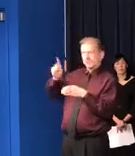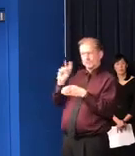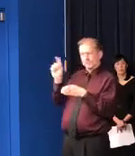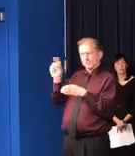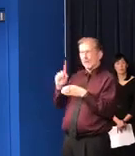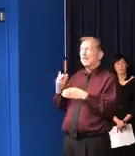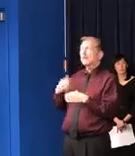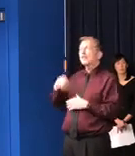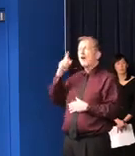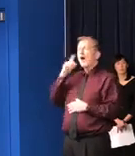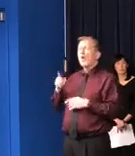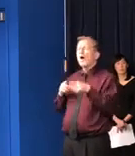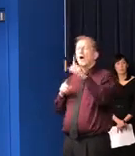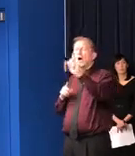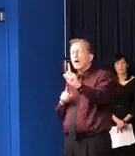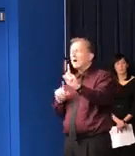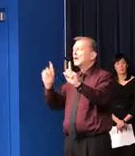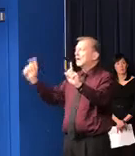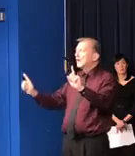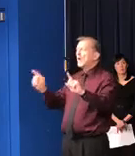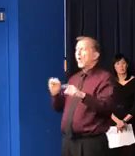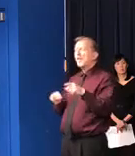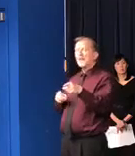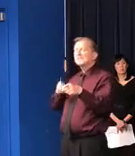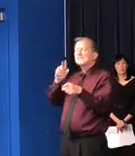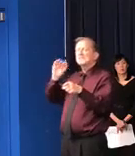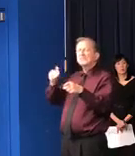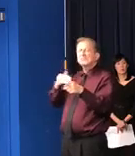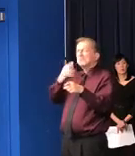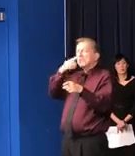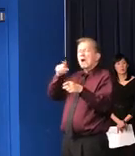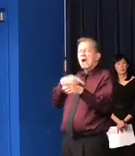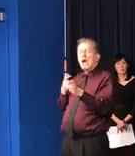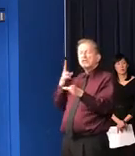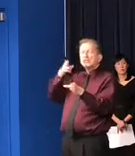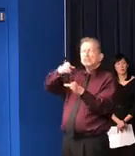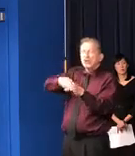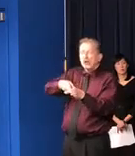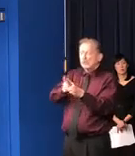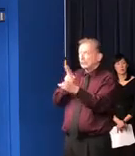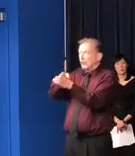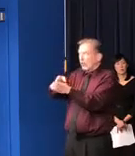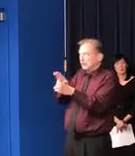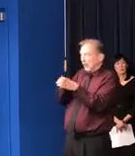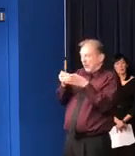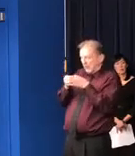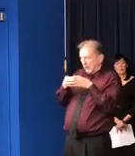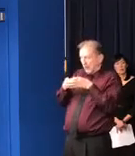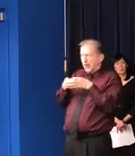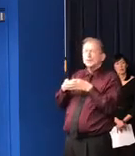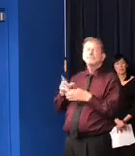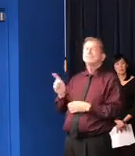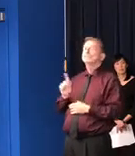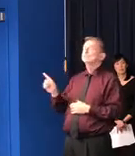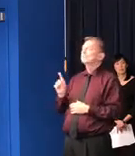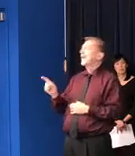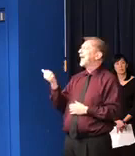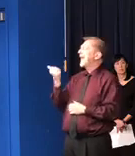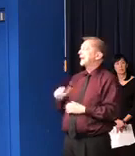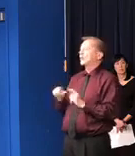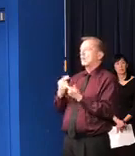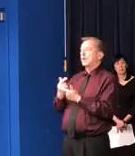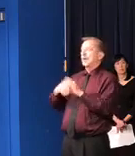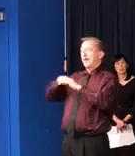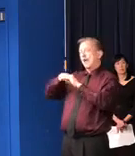well, they seem to be safe or they don't seem to mind. In fact, any large groups who are not adhering to our 10